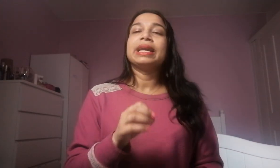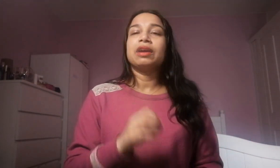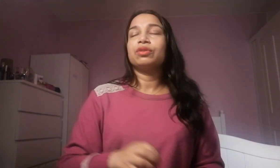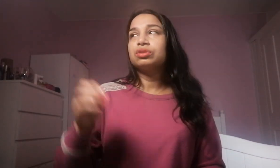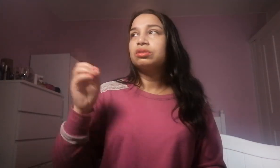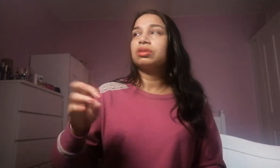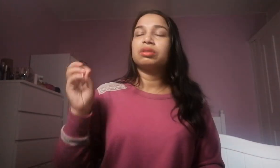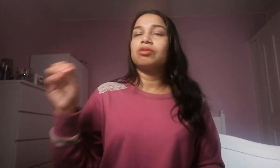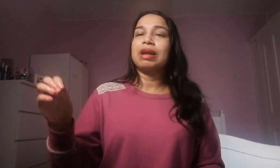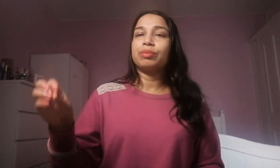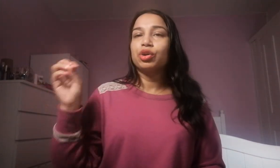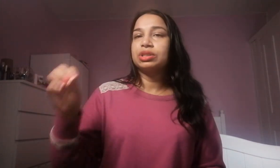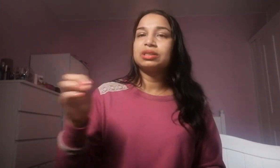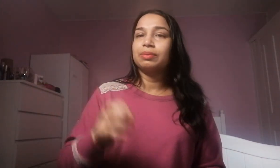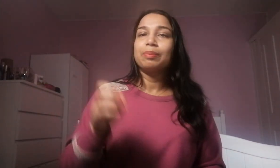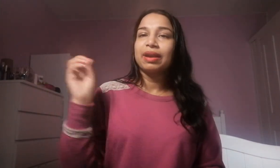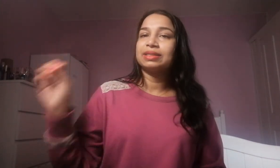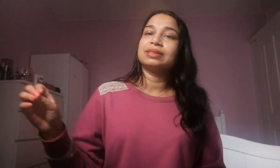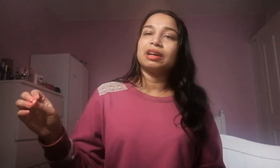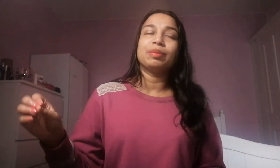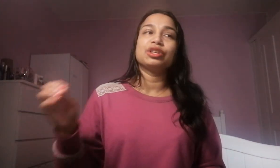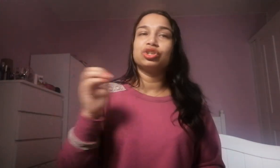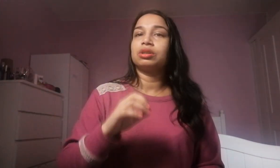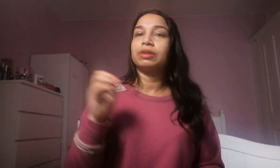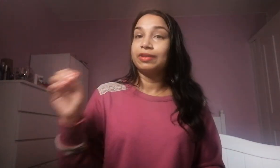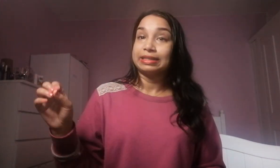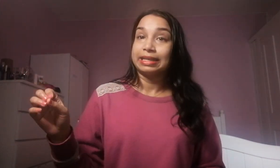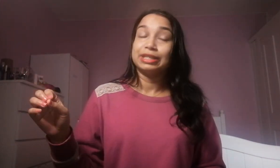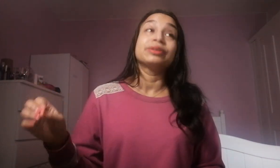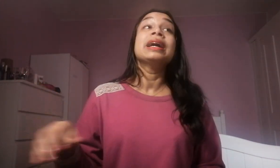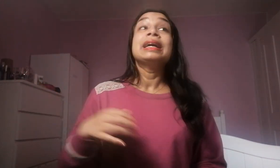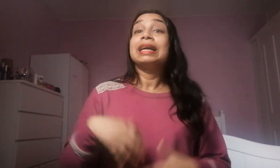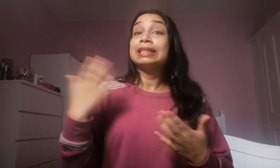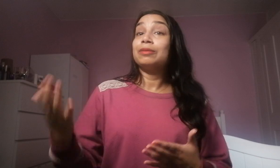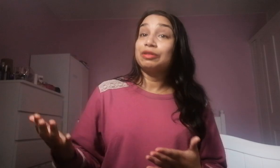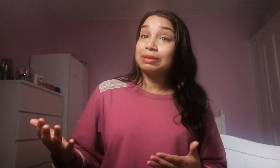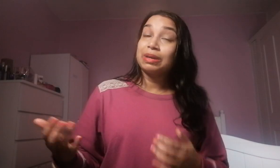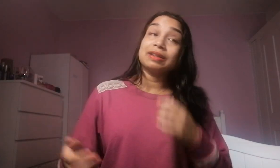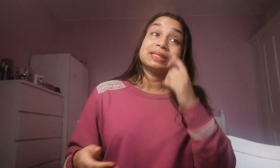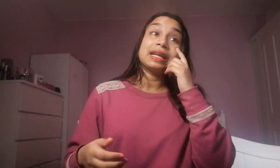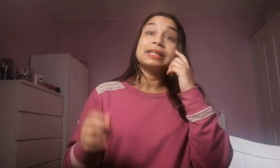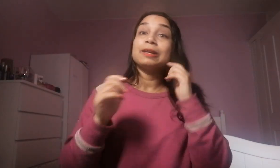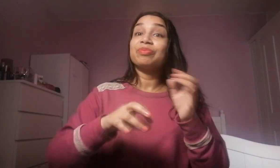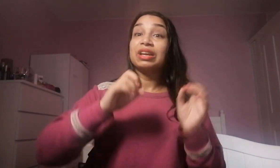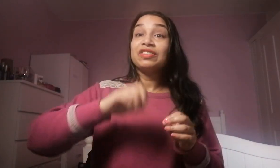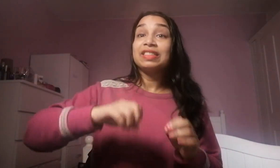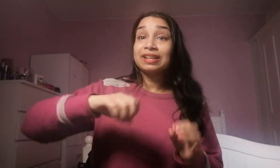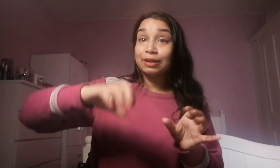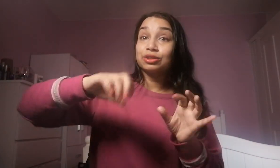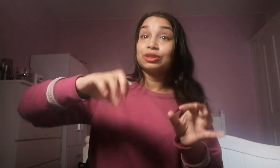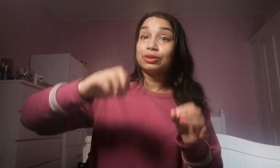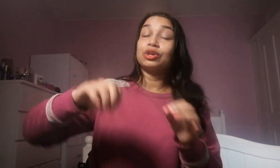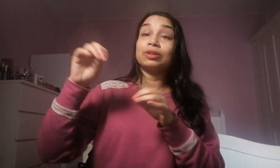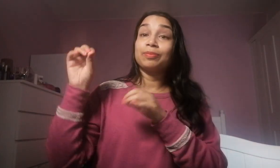careful do not go around posting some embarrassing stuff because you're gonna regret it later on and I'll be really embarrassing and you know everything that goes on